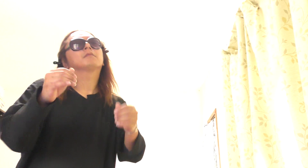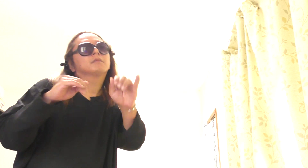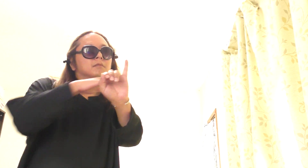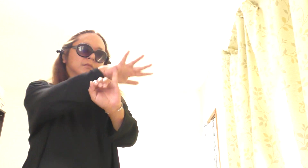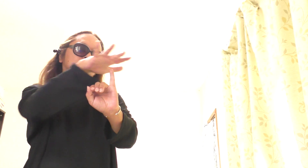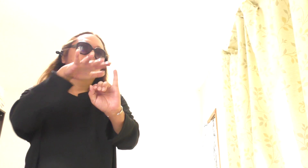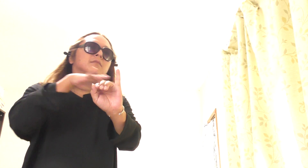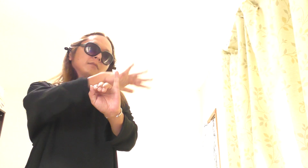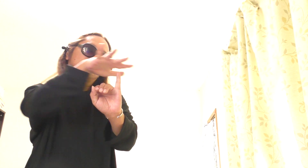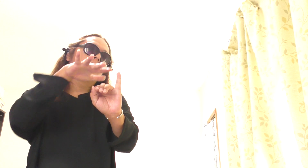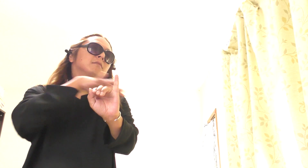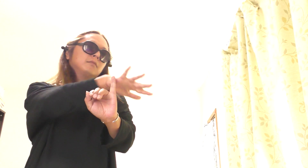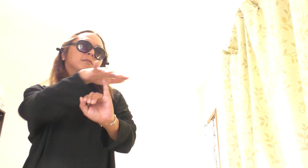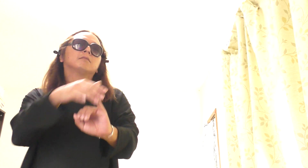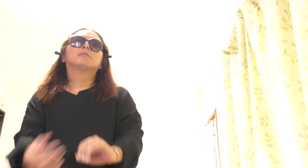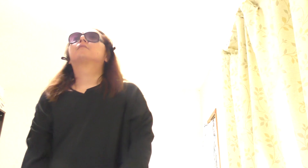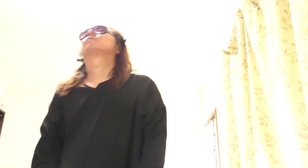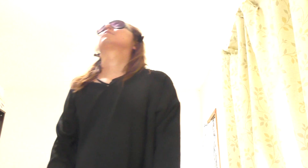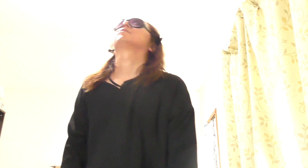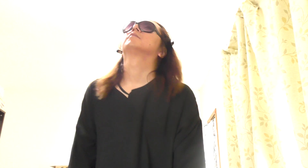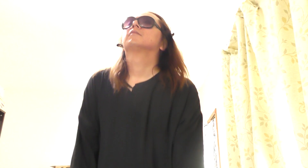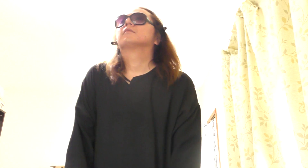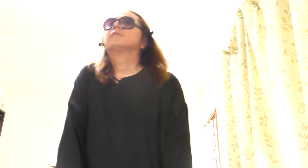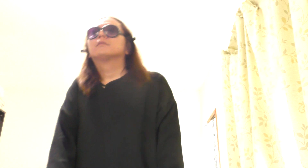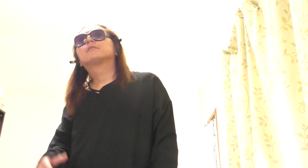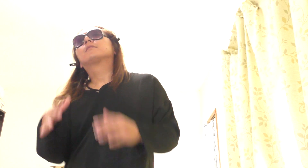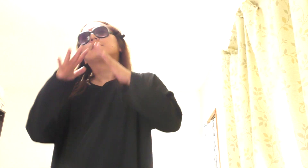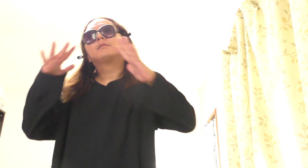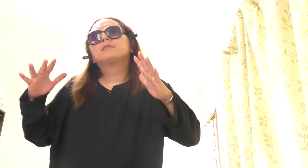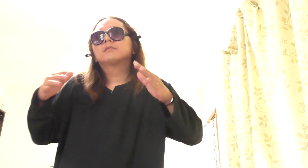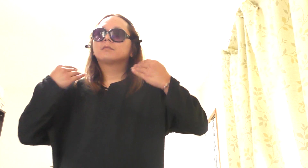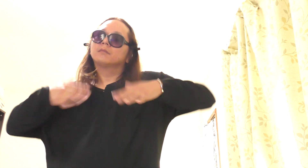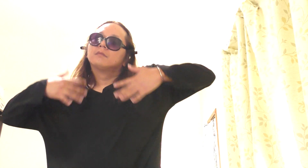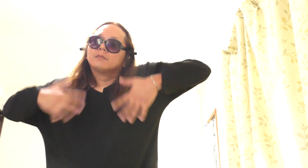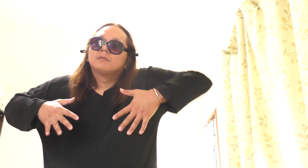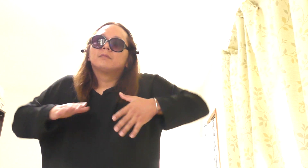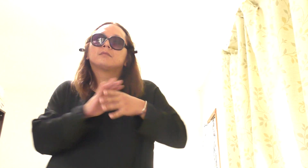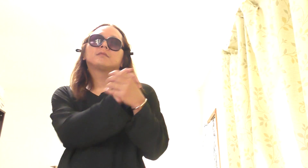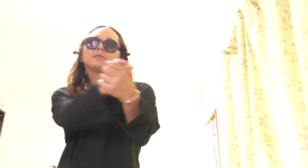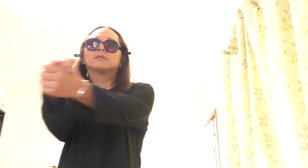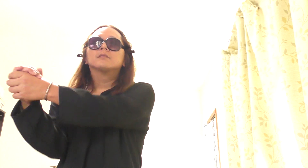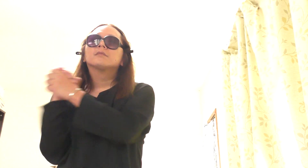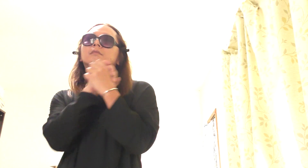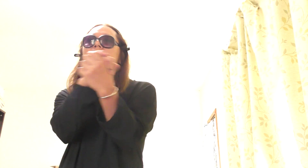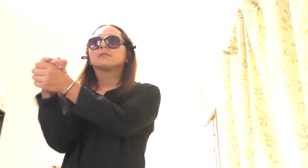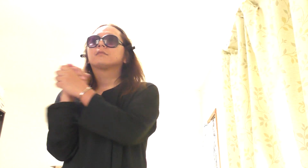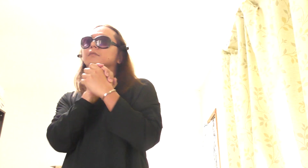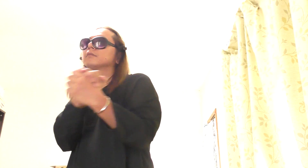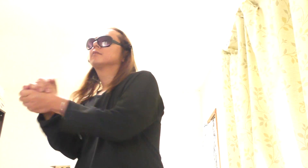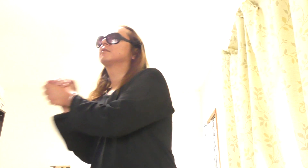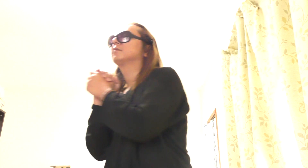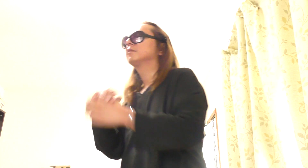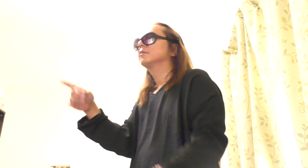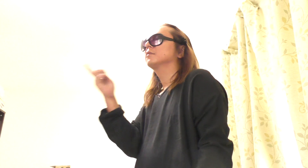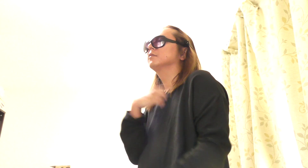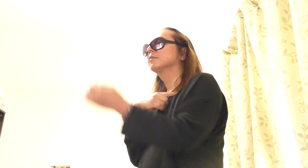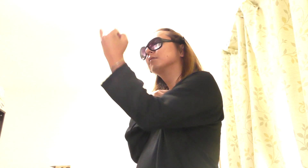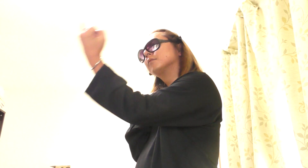special A crowded room, and friends with tired eyes I'm hiding